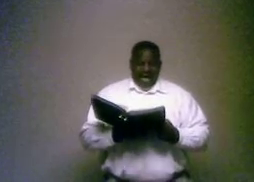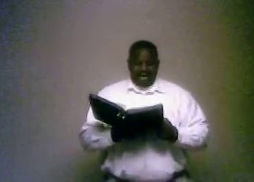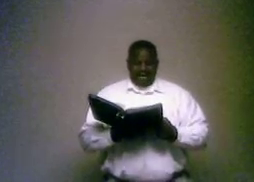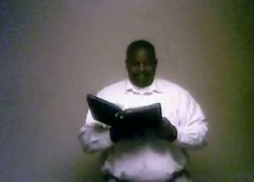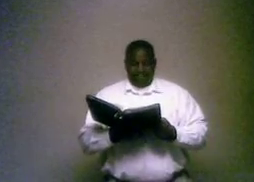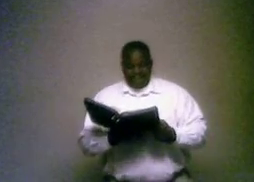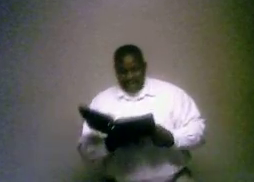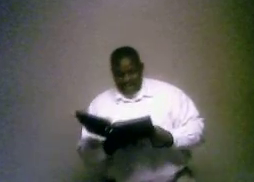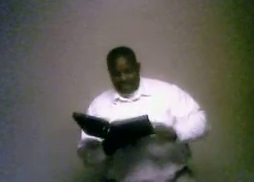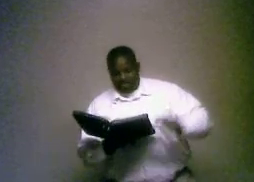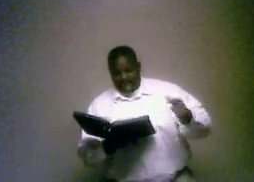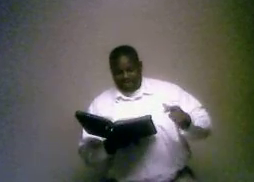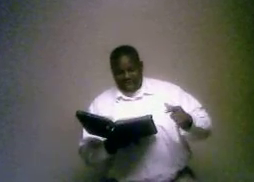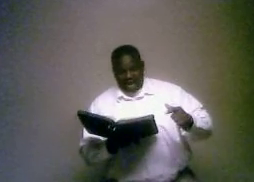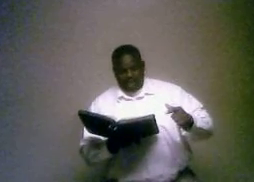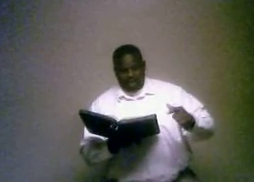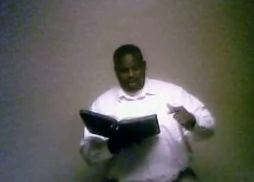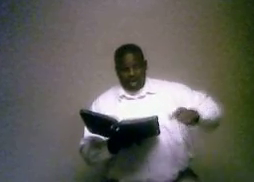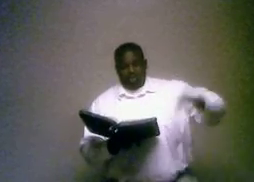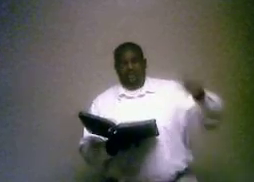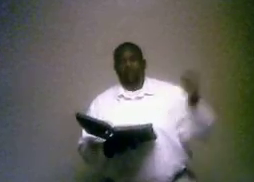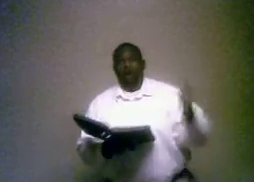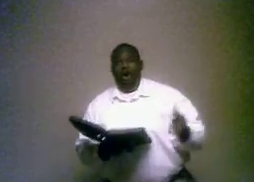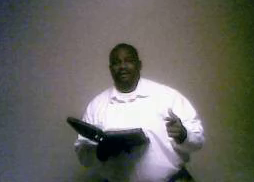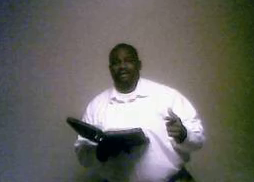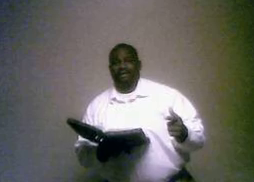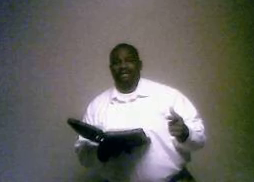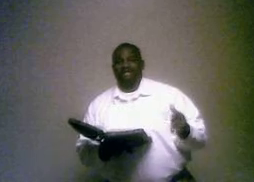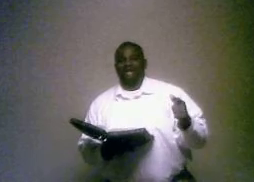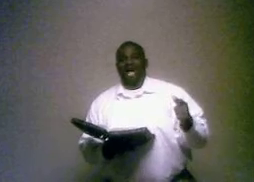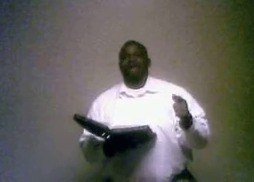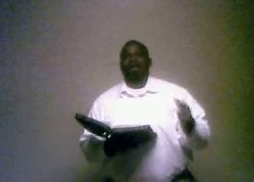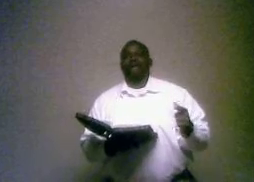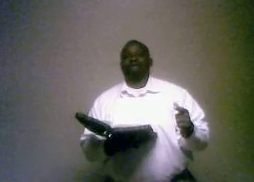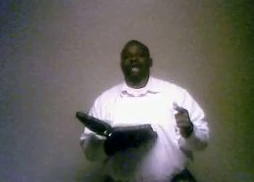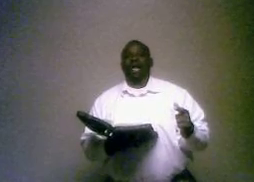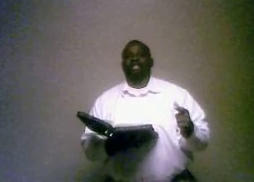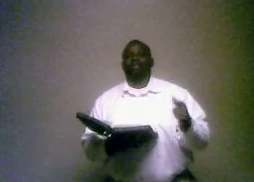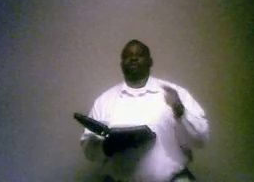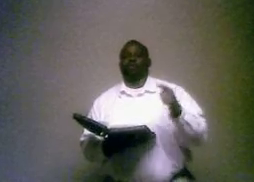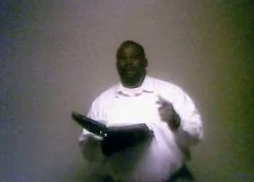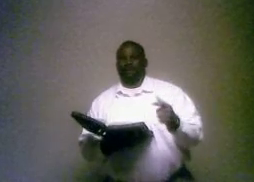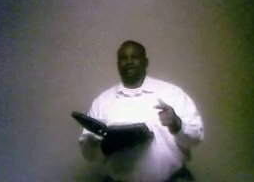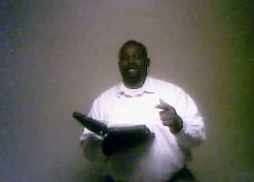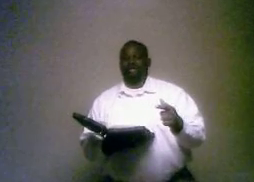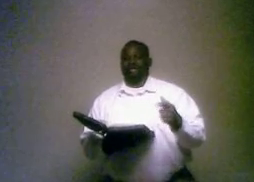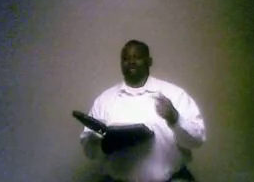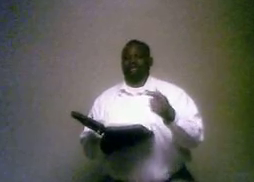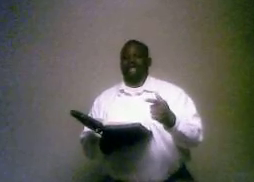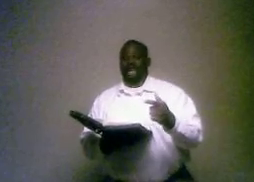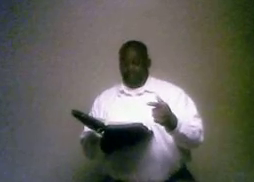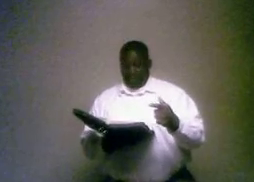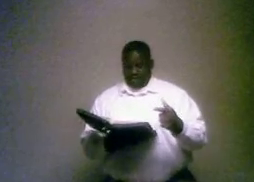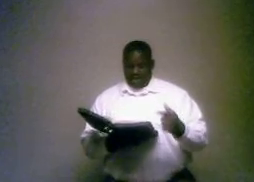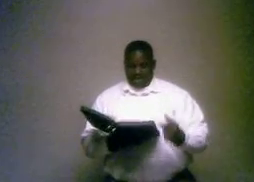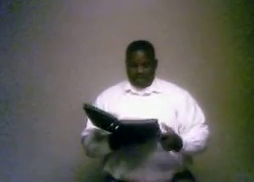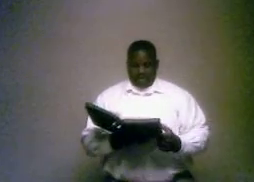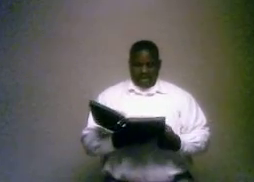indeed baptize you with water. John baptized with water. This was the life in it. Now let's read